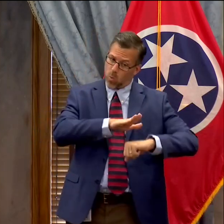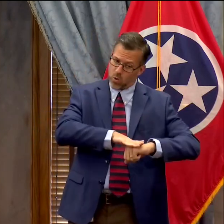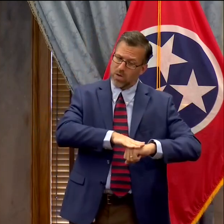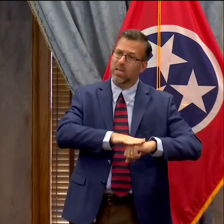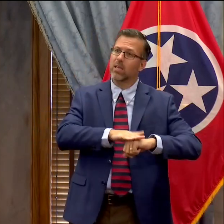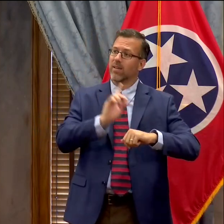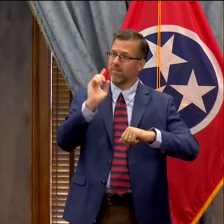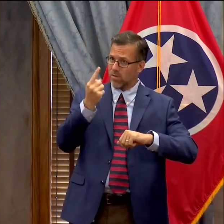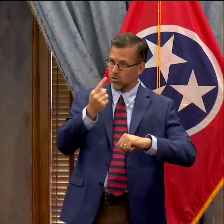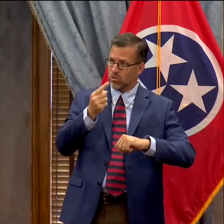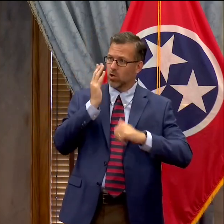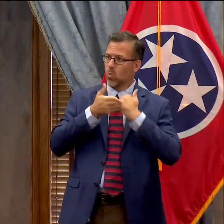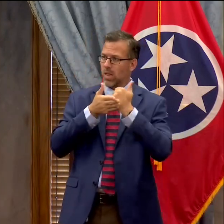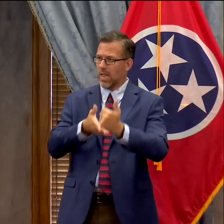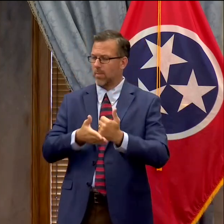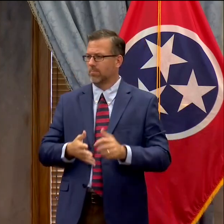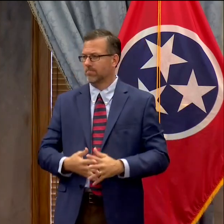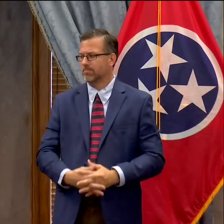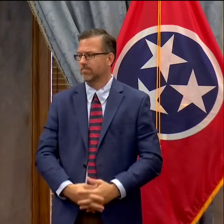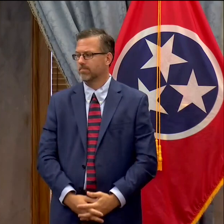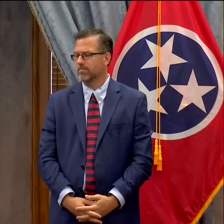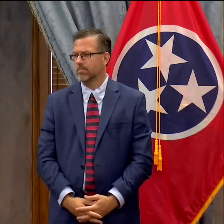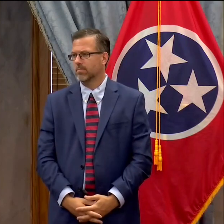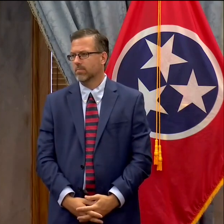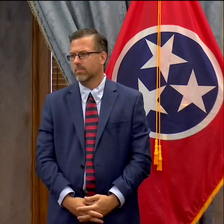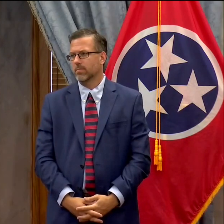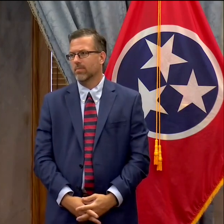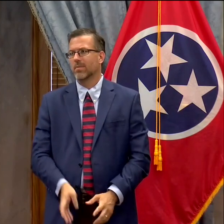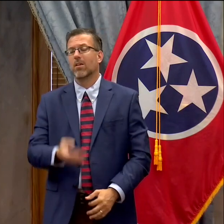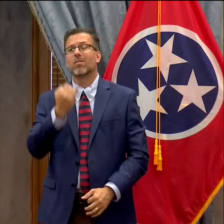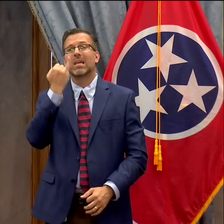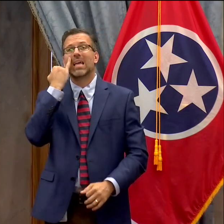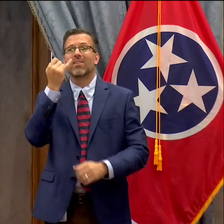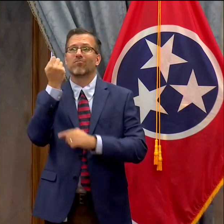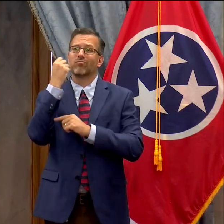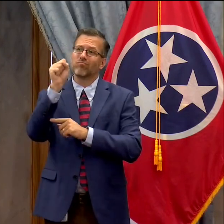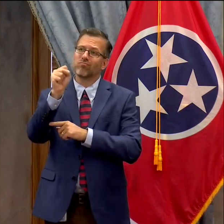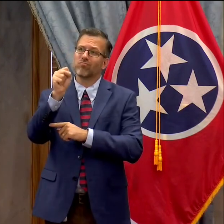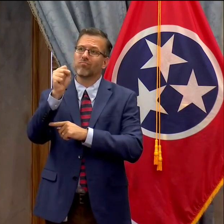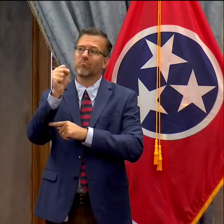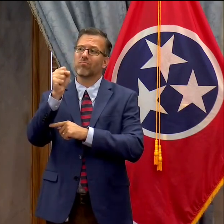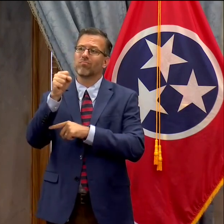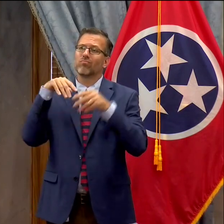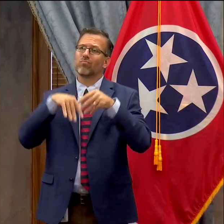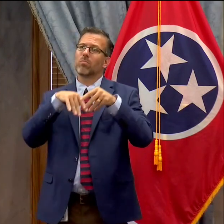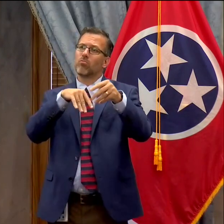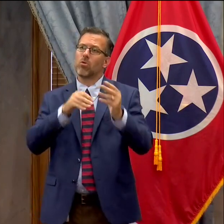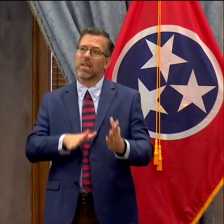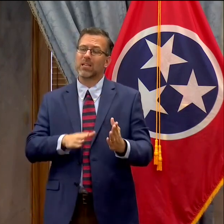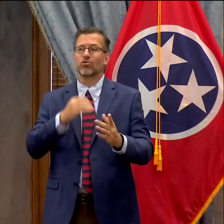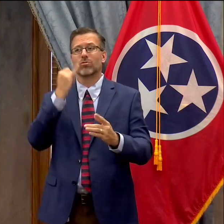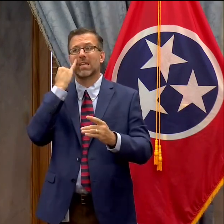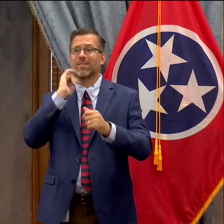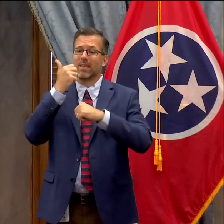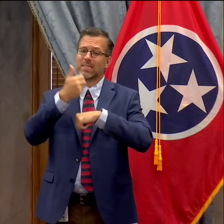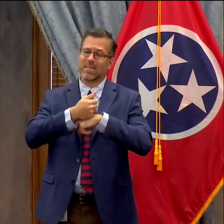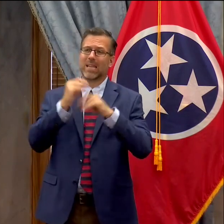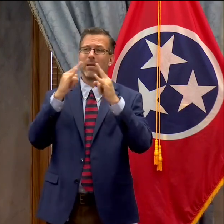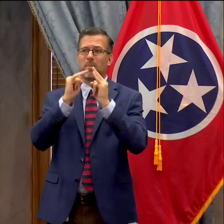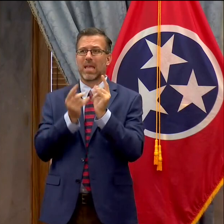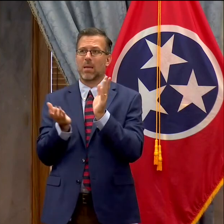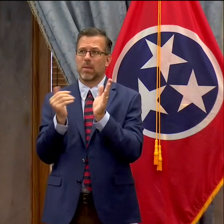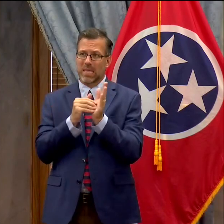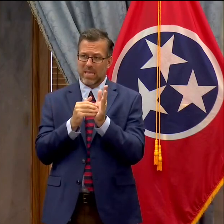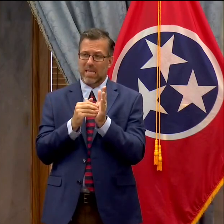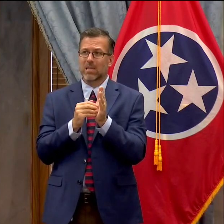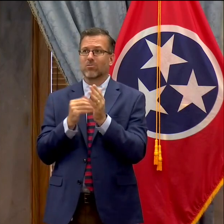that concern. If if the protesters show back up you know they they take a couple days off and they head back out there uh would you